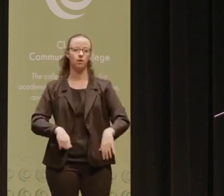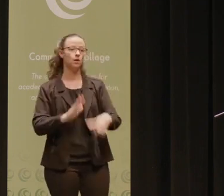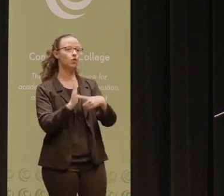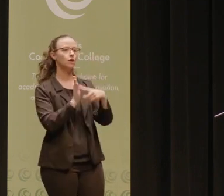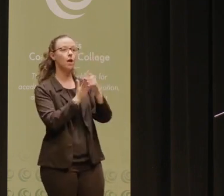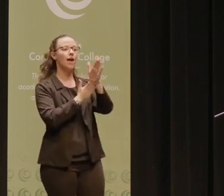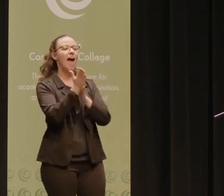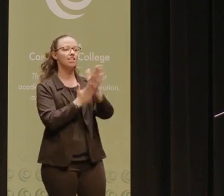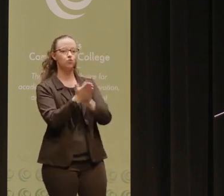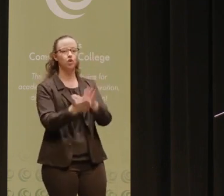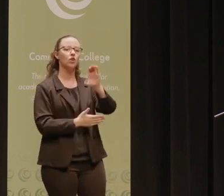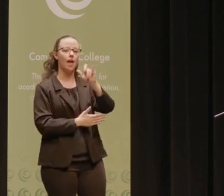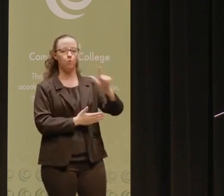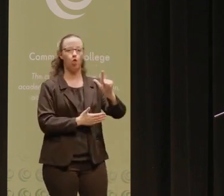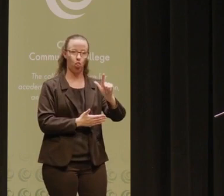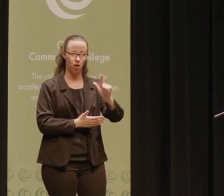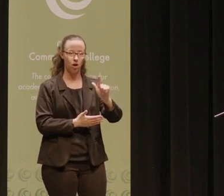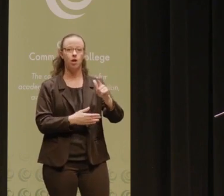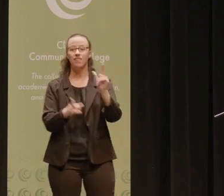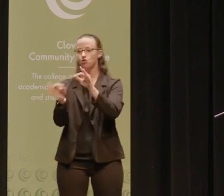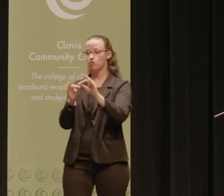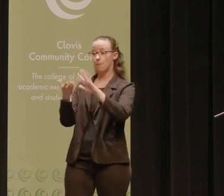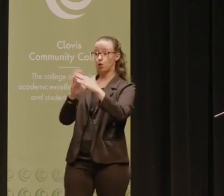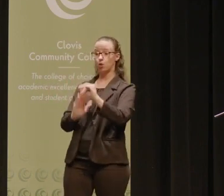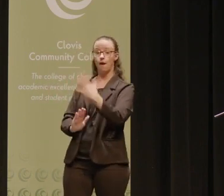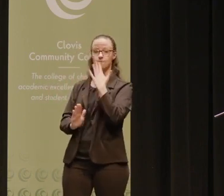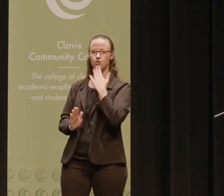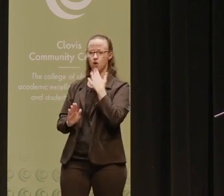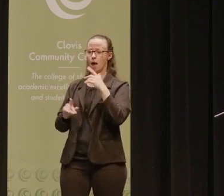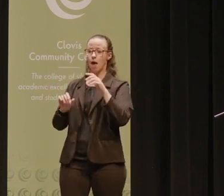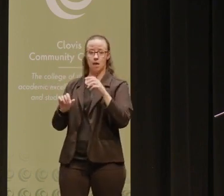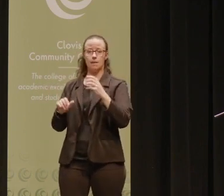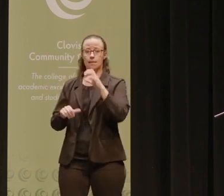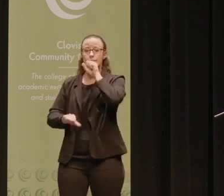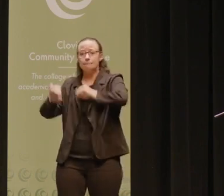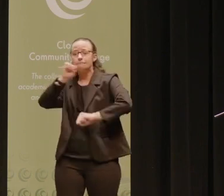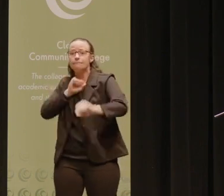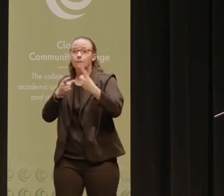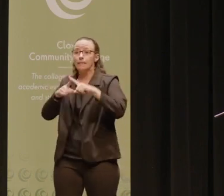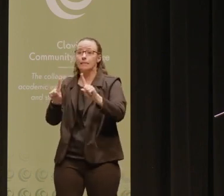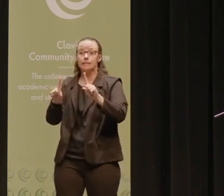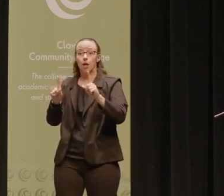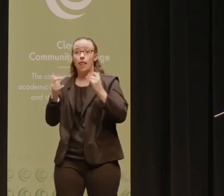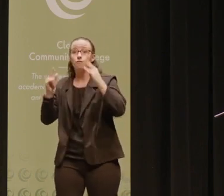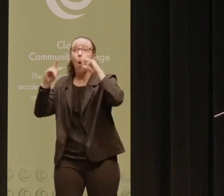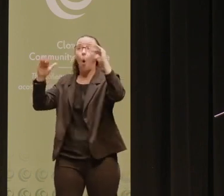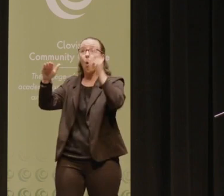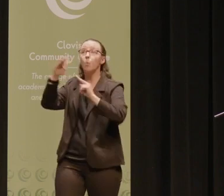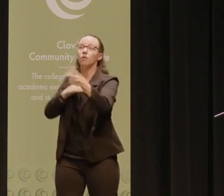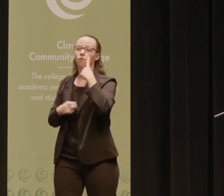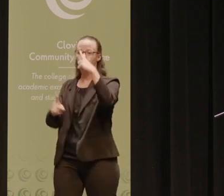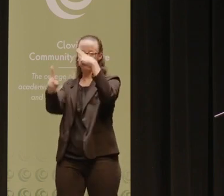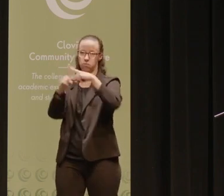aspirations, aspirational capital, which describes communities of color's abilities to always be hopeful and to envision positive futures for themselves